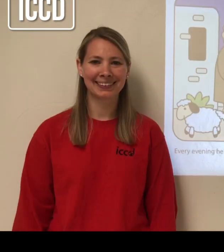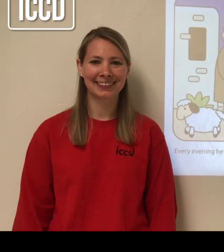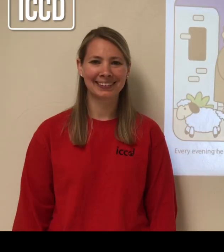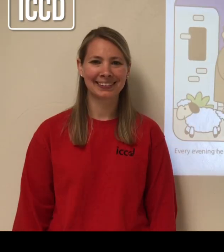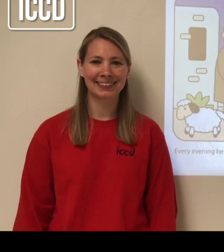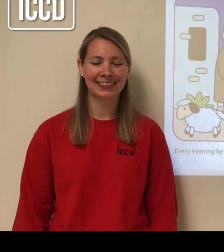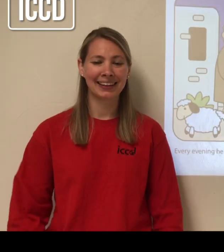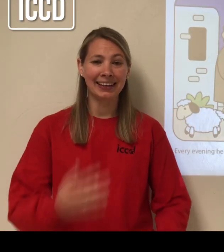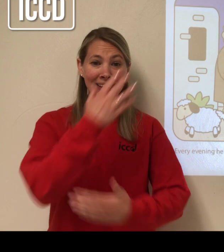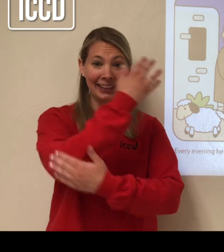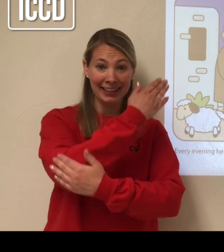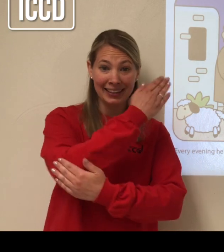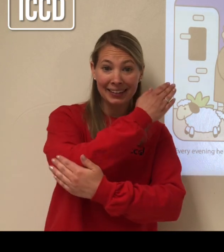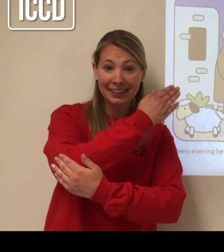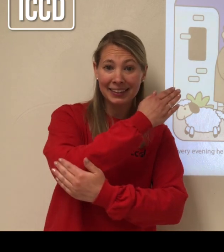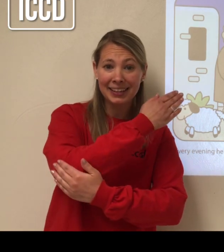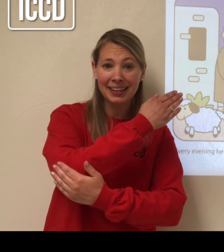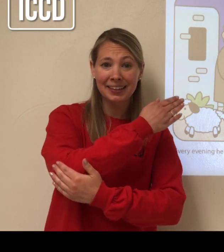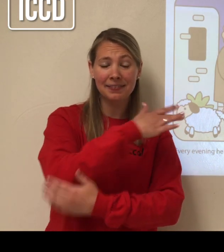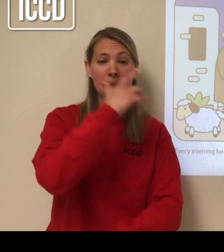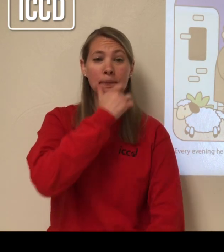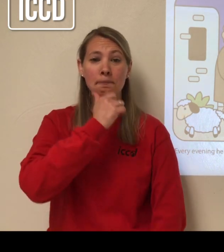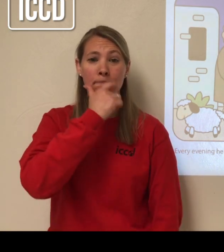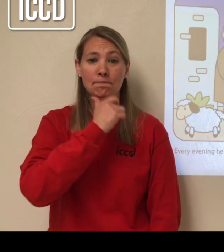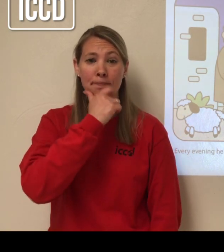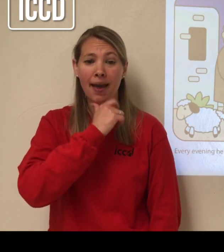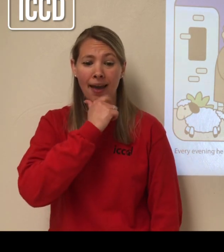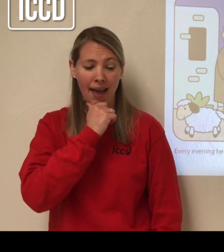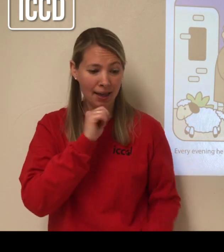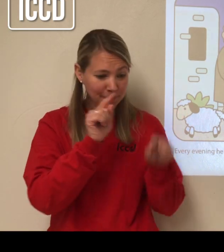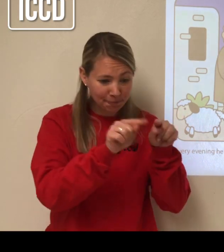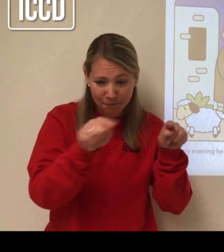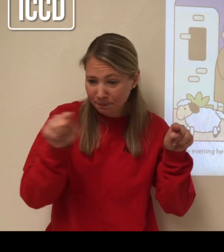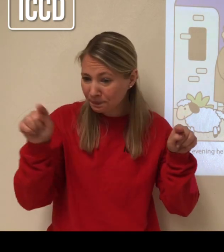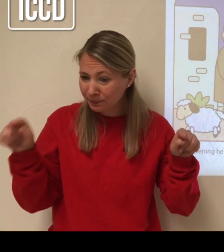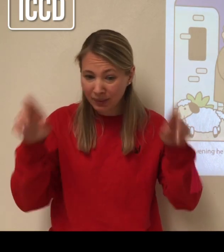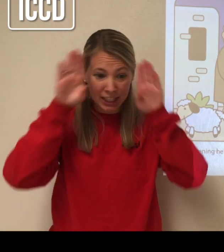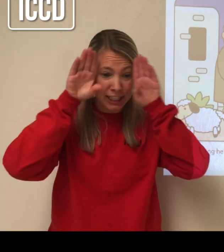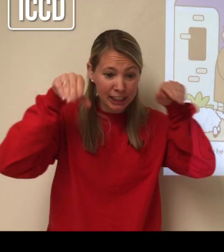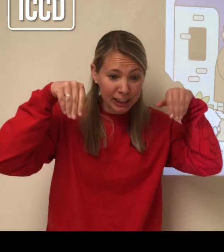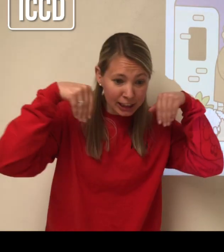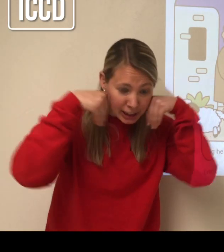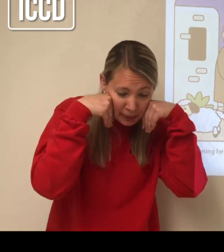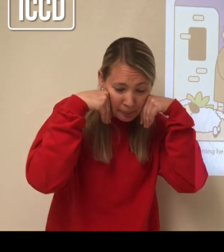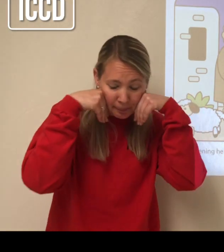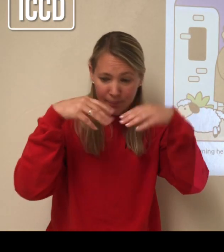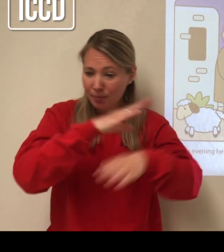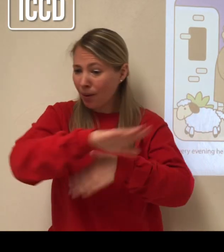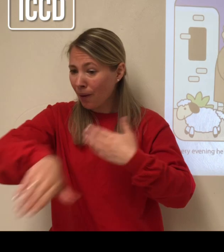Every evening he would count to make sure that all the sheep had come back from the pasture.